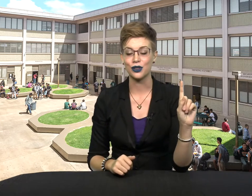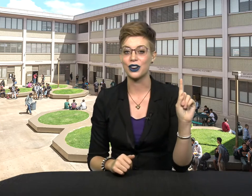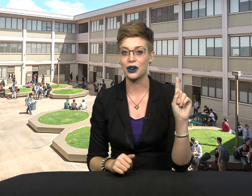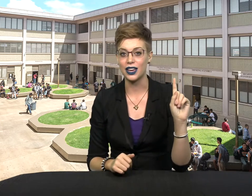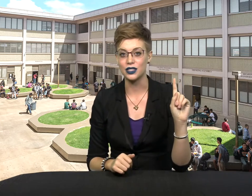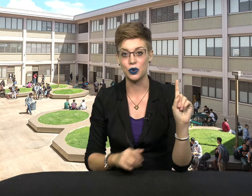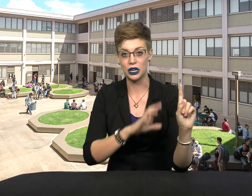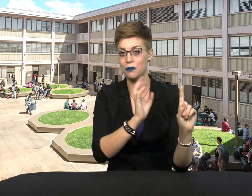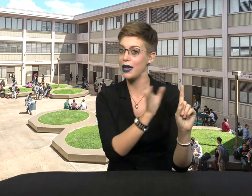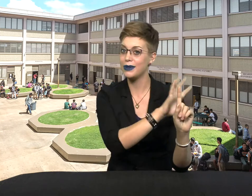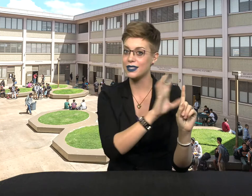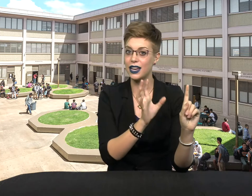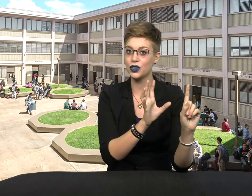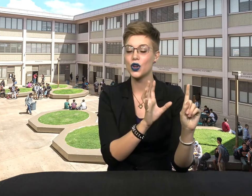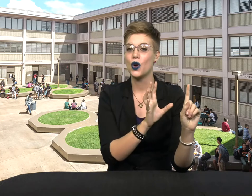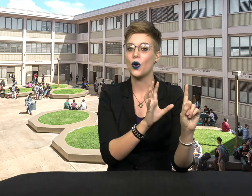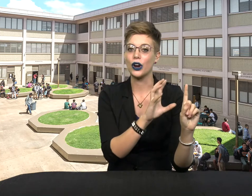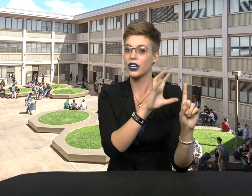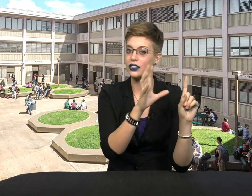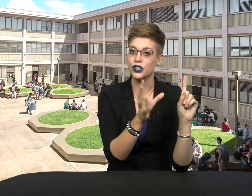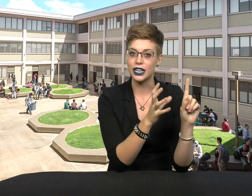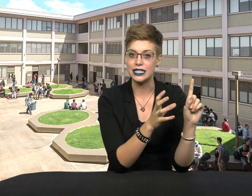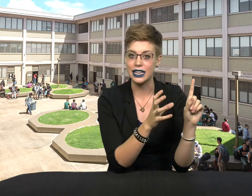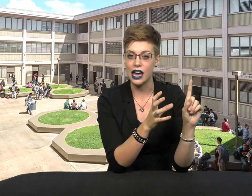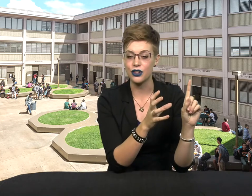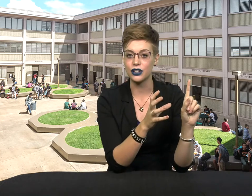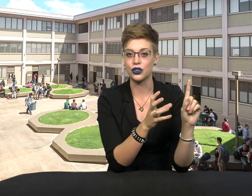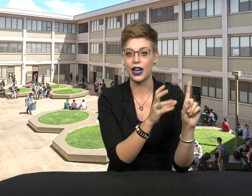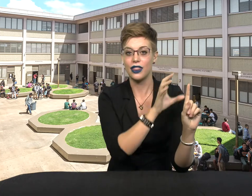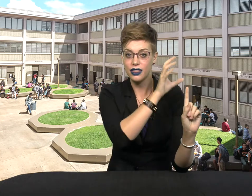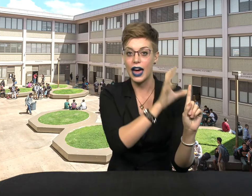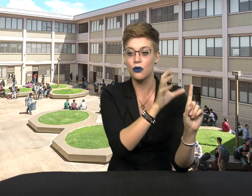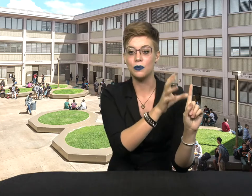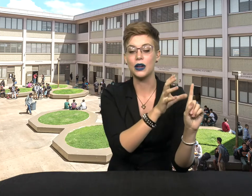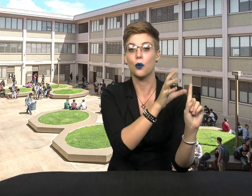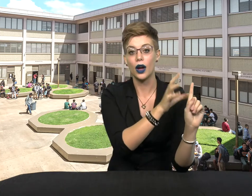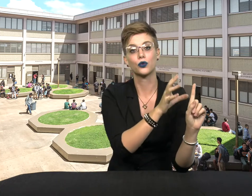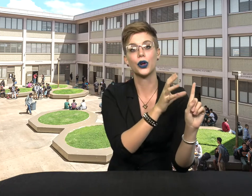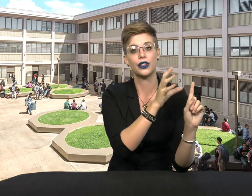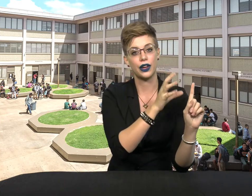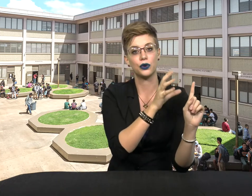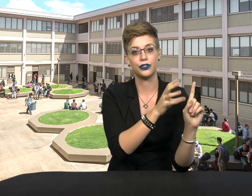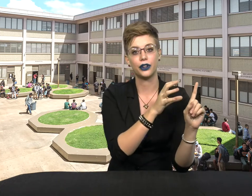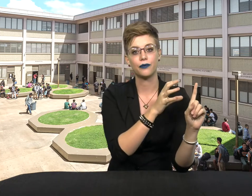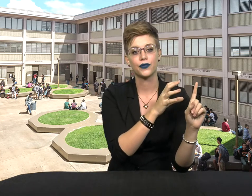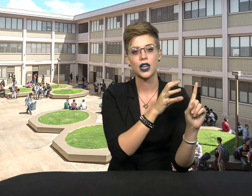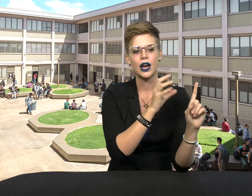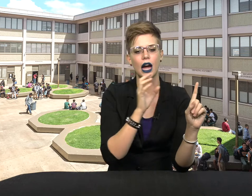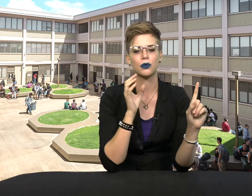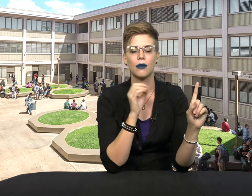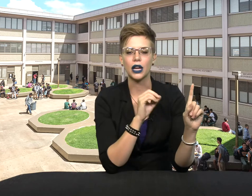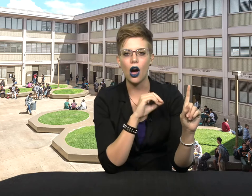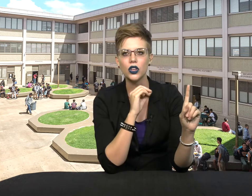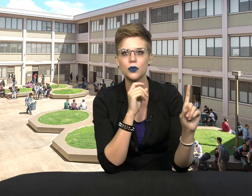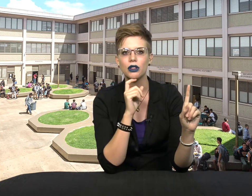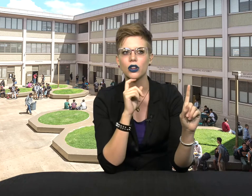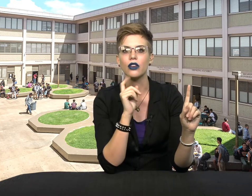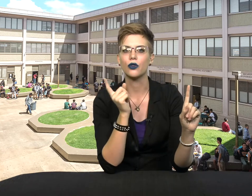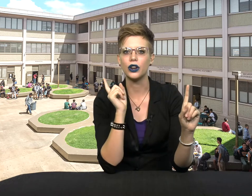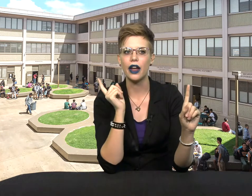so that our kids we could babysit, or our kids could get together, so that that would be one role that they would fill. I'd probably also be looking for another